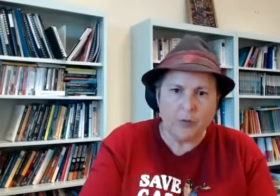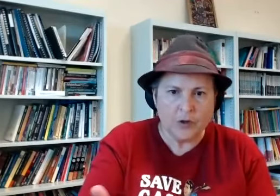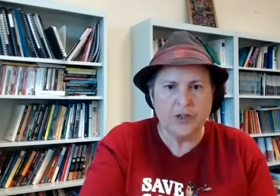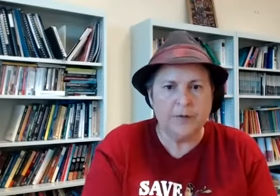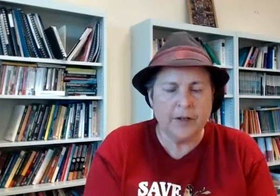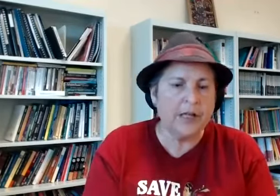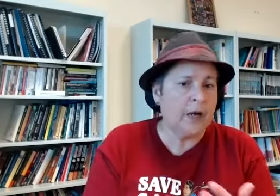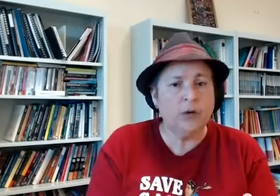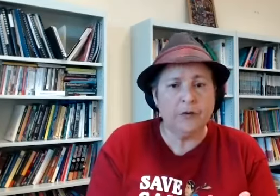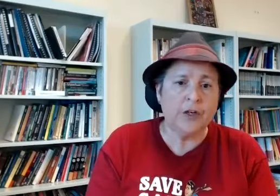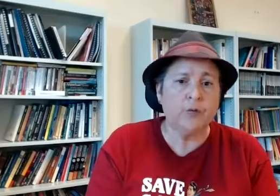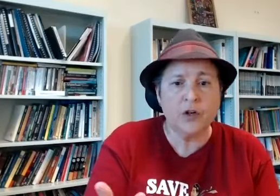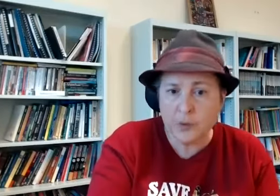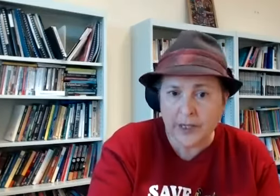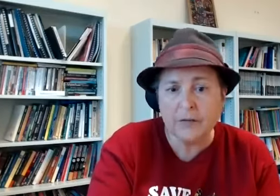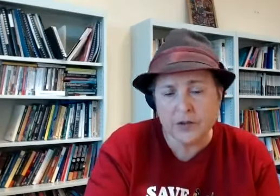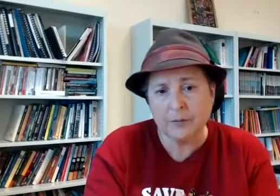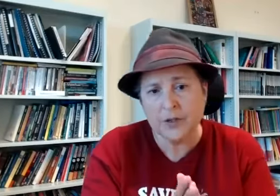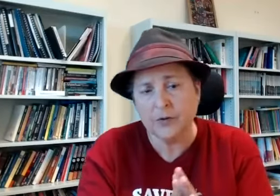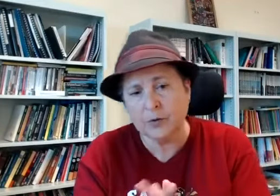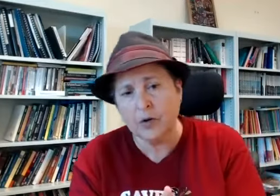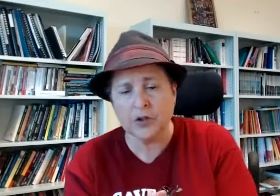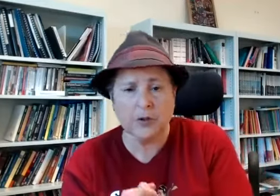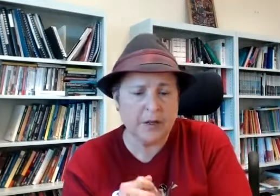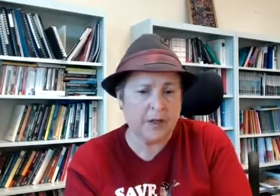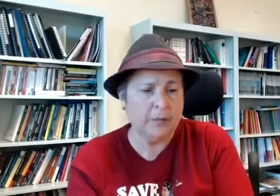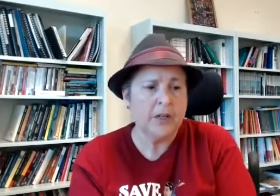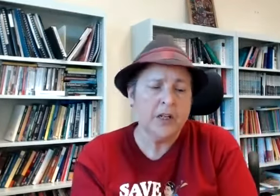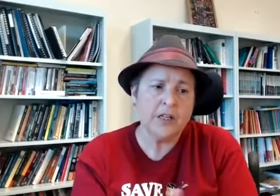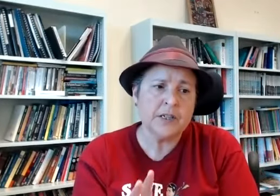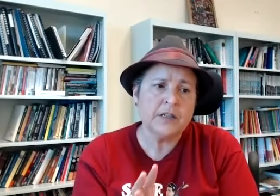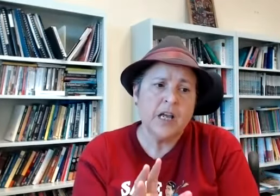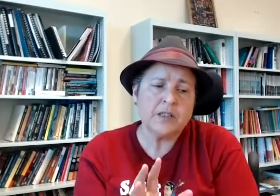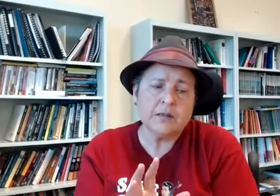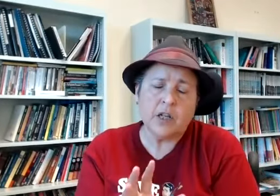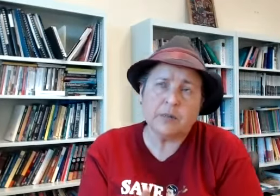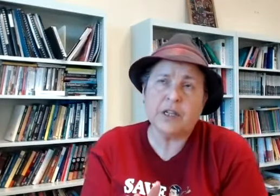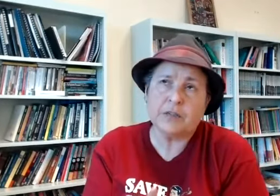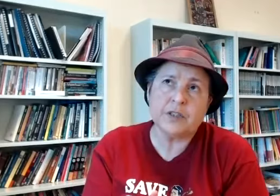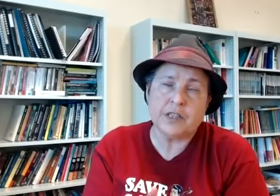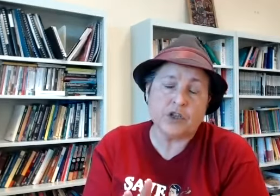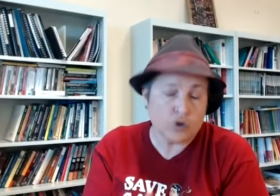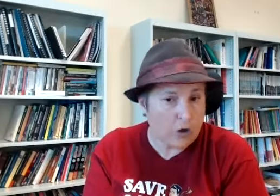watching and think okay well if you're going to watch we're going to give you something to to watch about there but it seems like the big difference is control